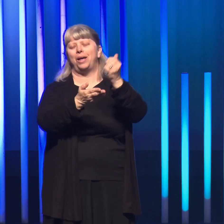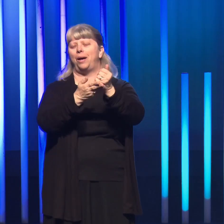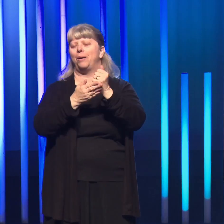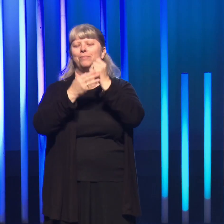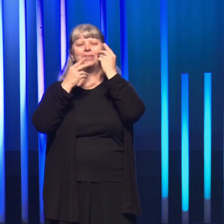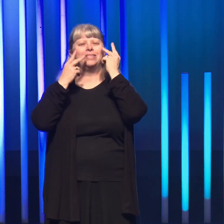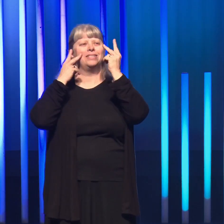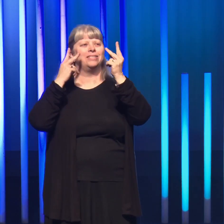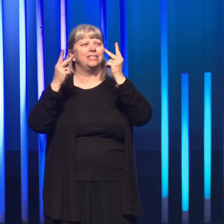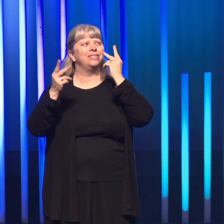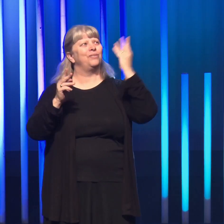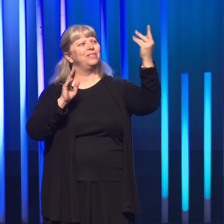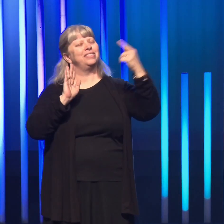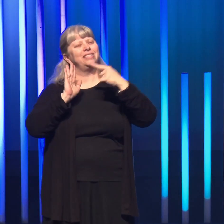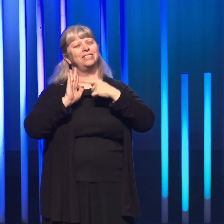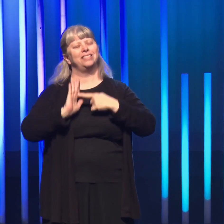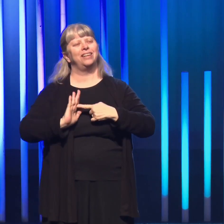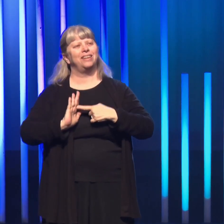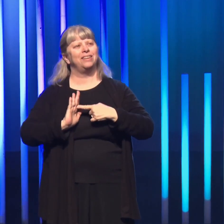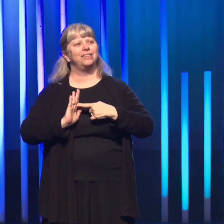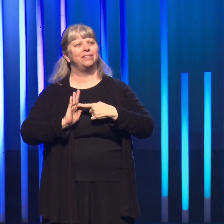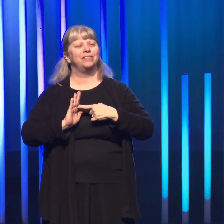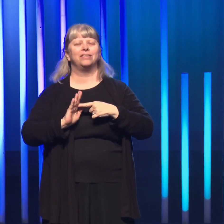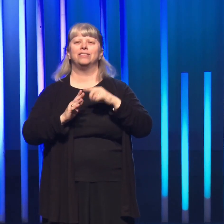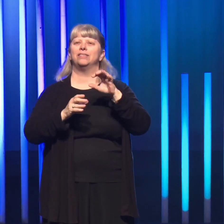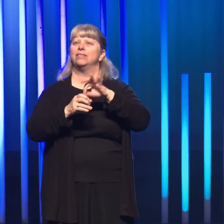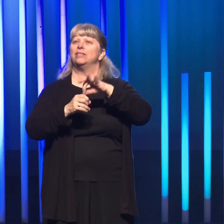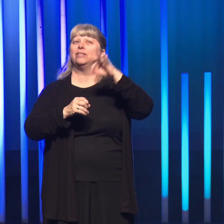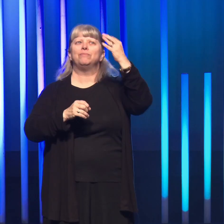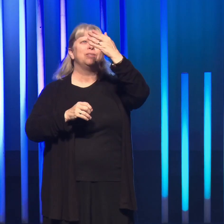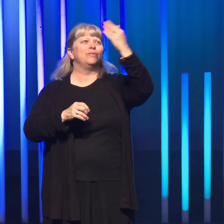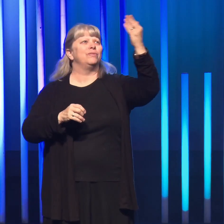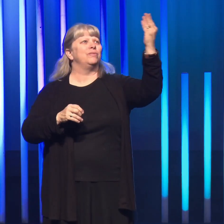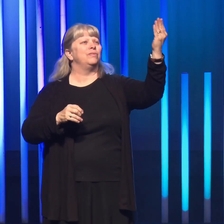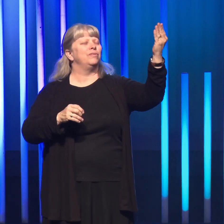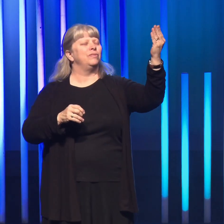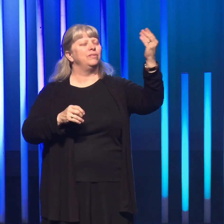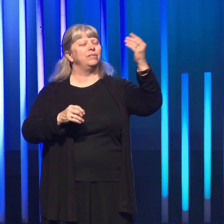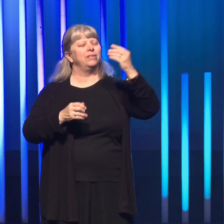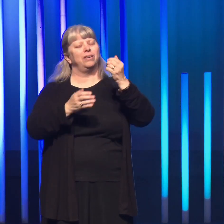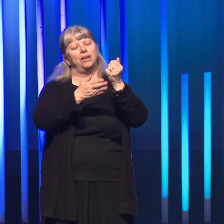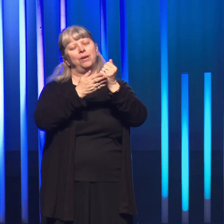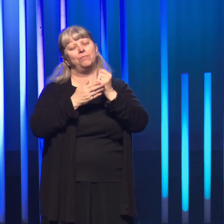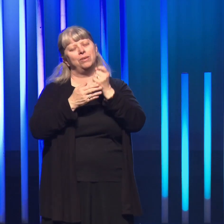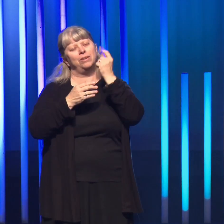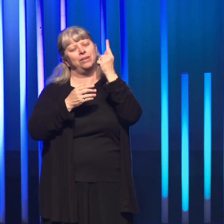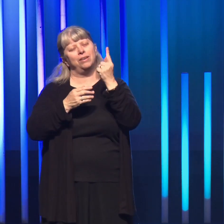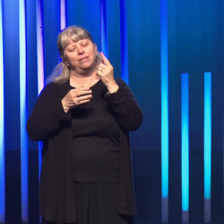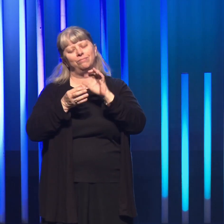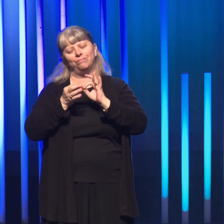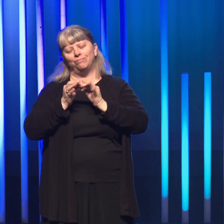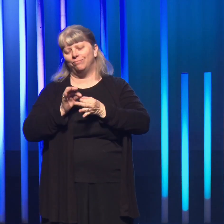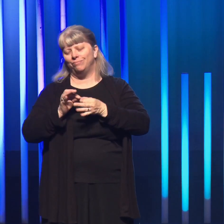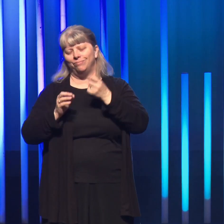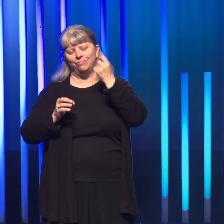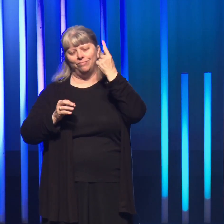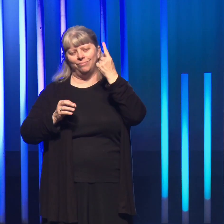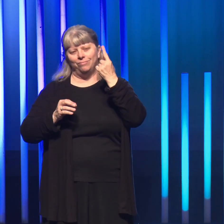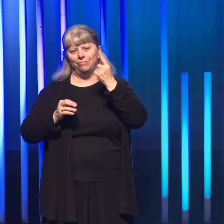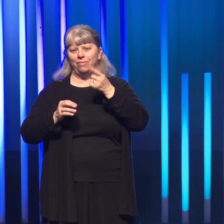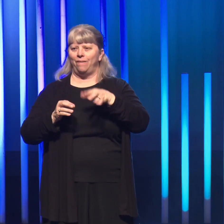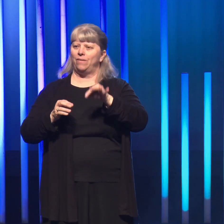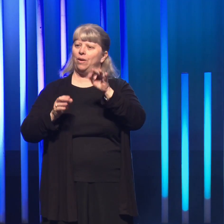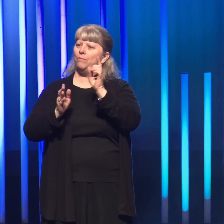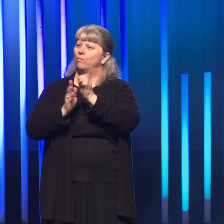see your signs from the spiritual realm, and you help us to interpret, and you help us to find moments to be